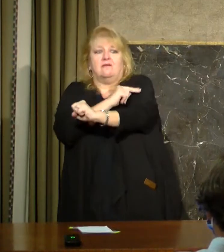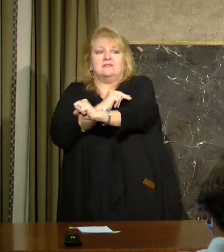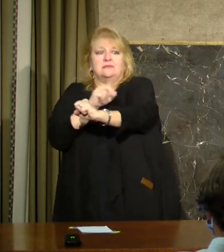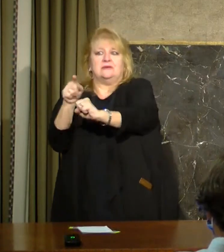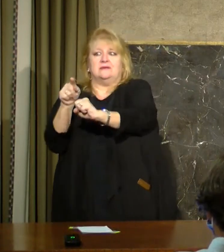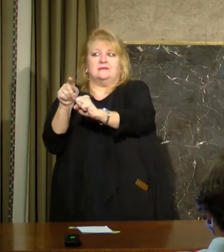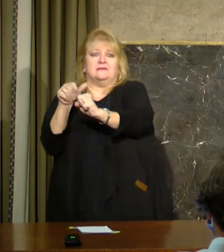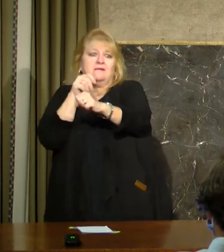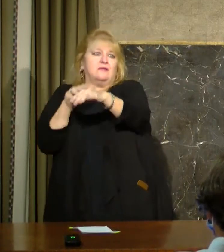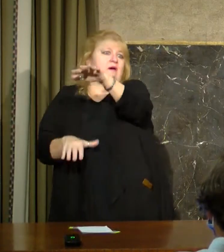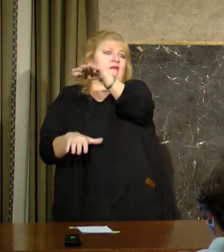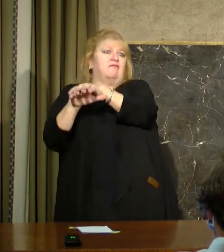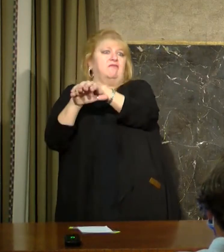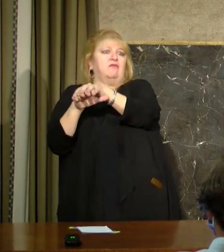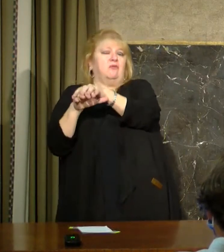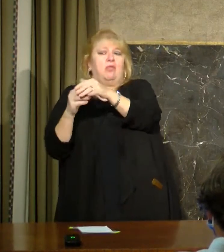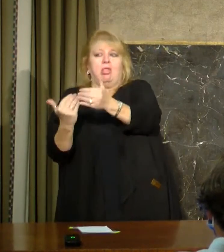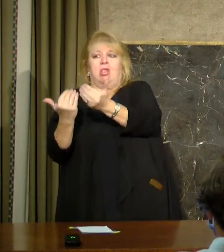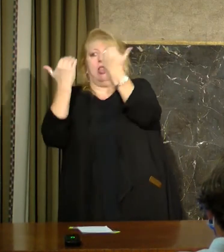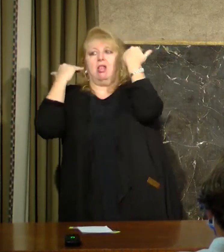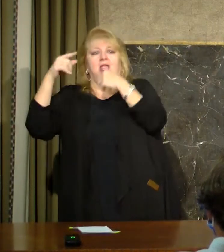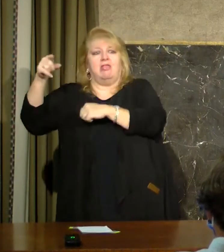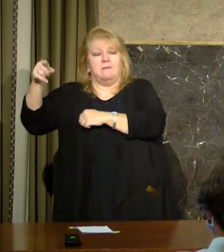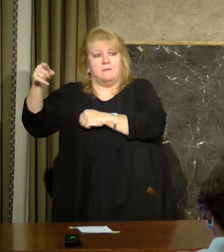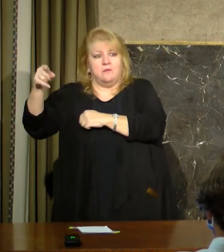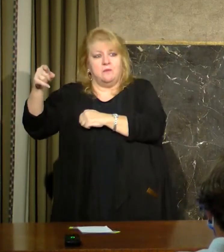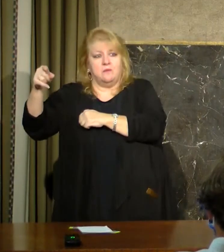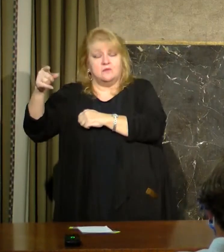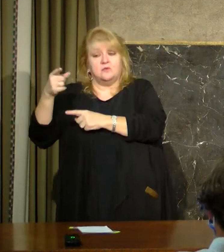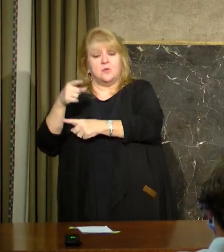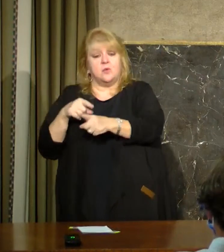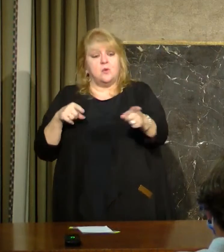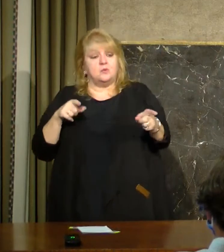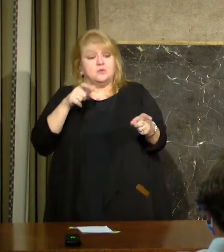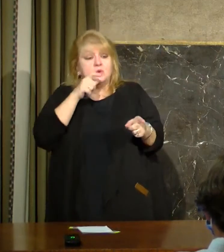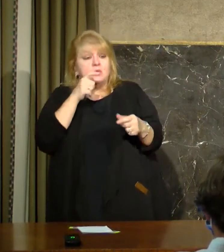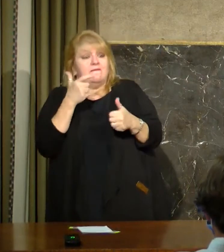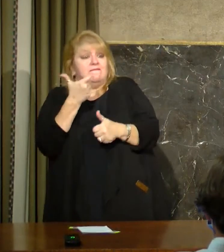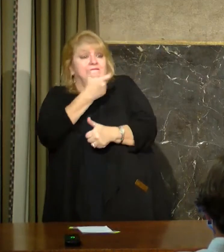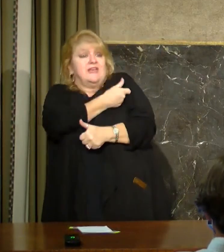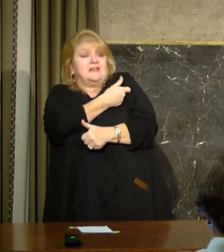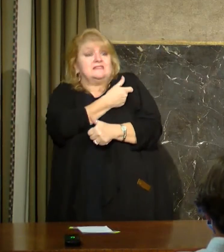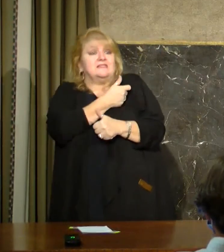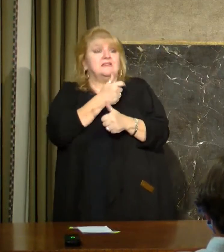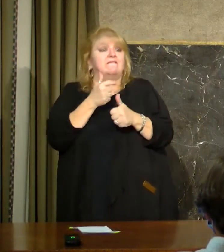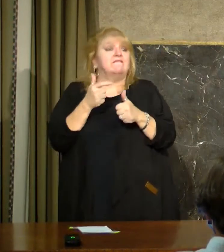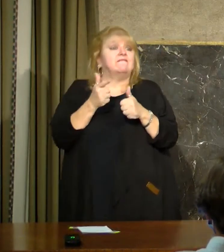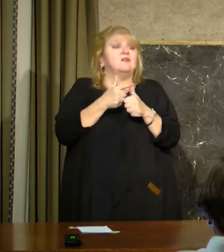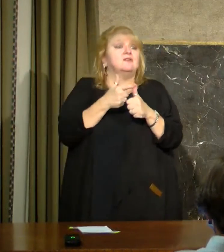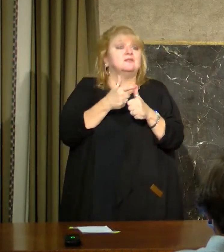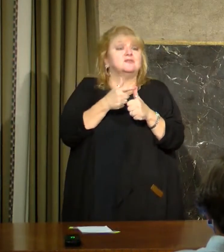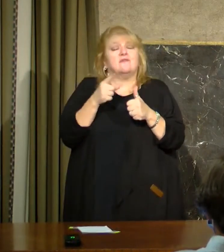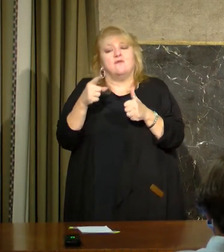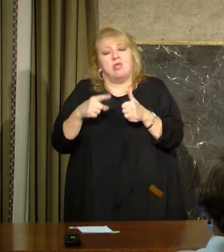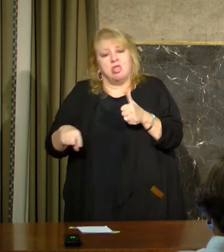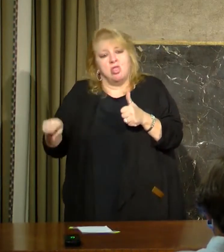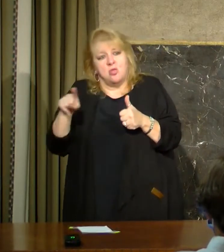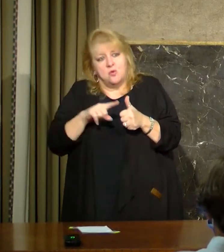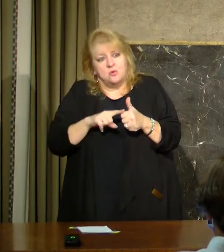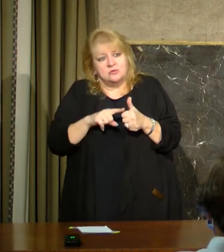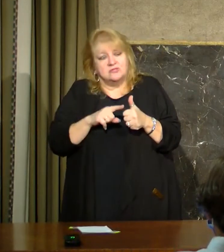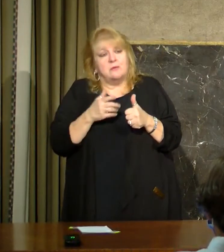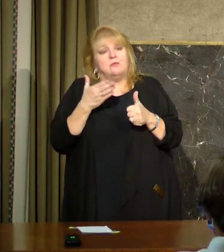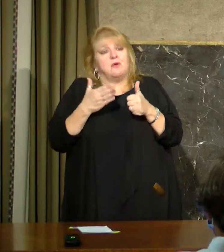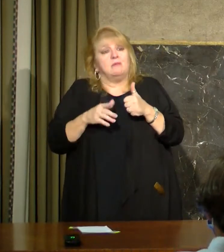people receiving the vaccine the earliest in the process are those who are most likely to need a